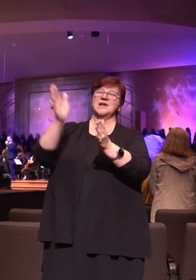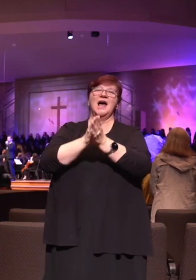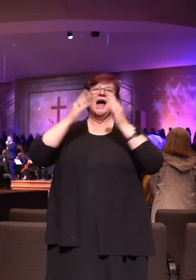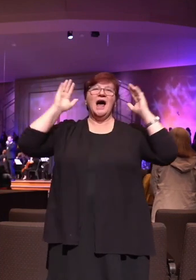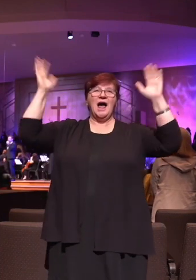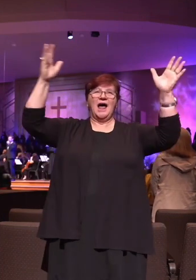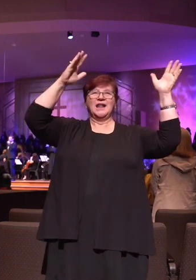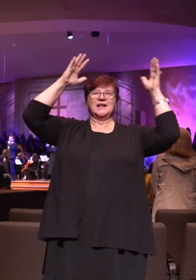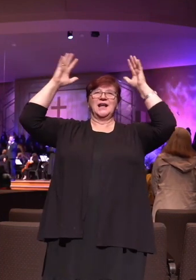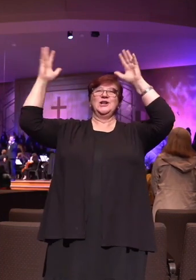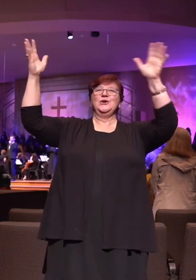Hallelujah,